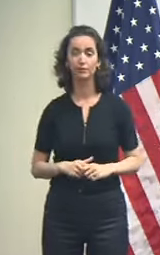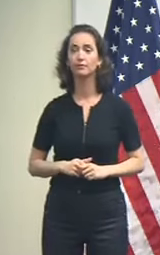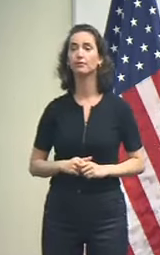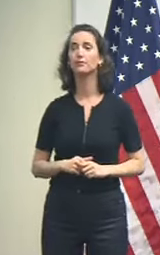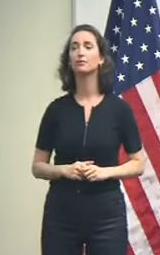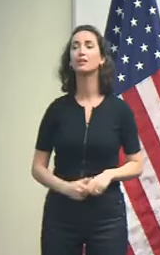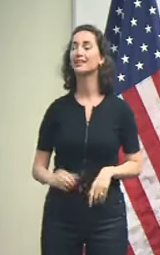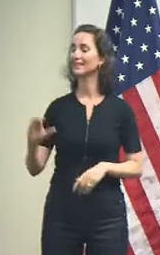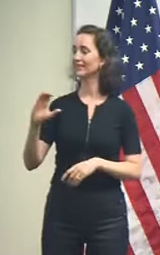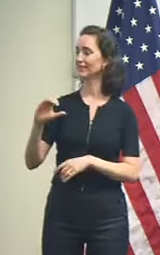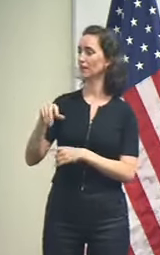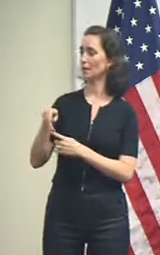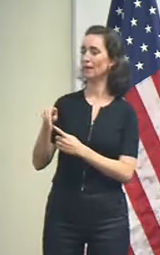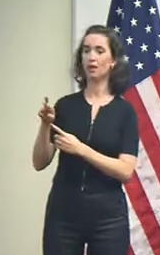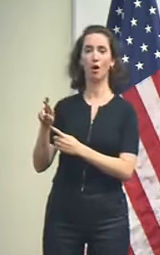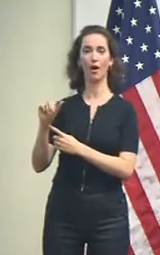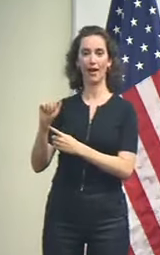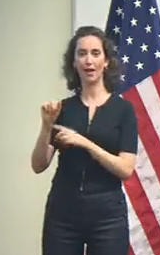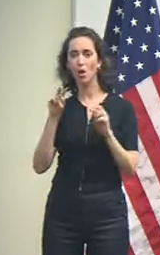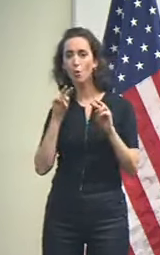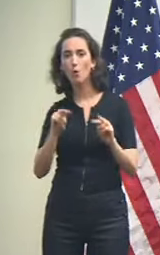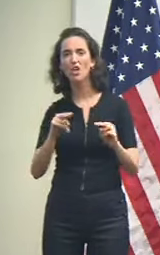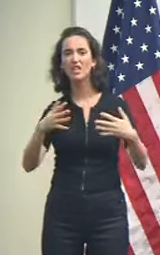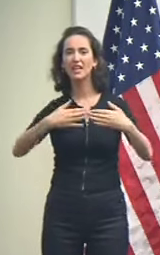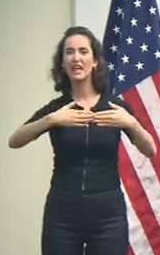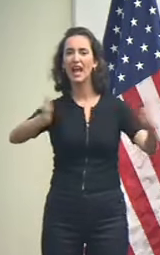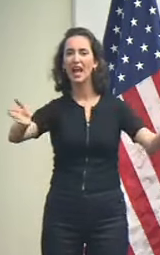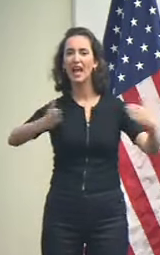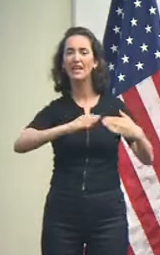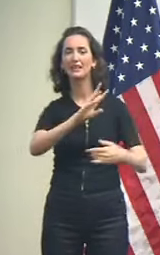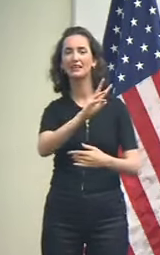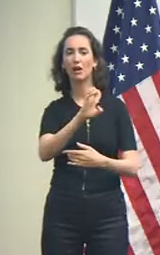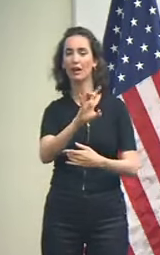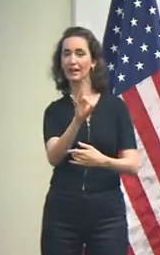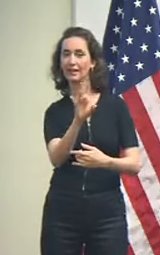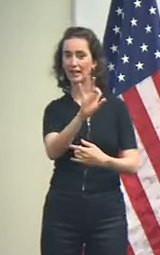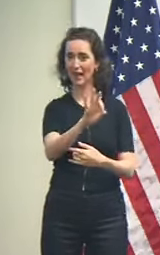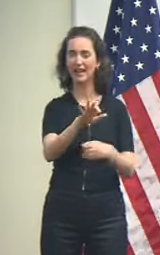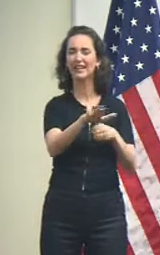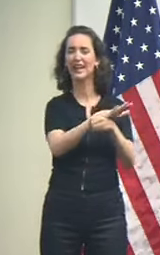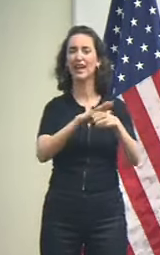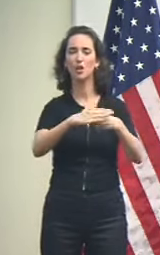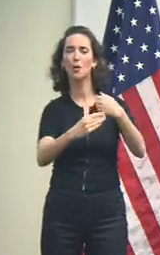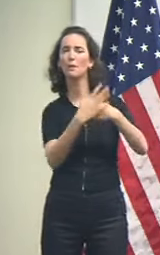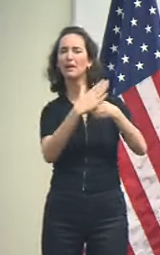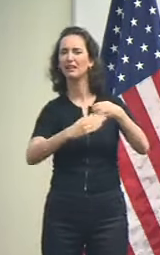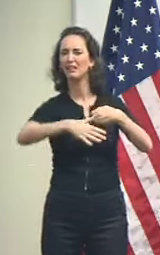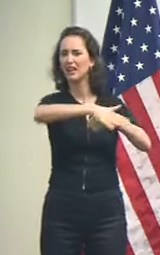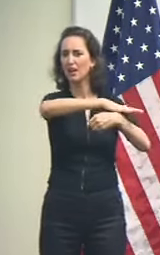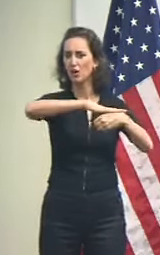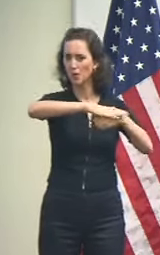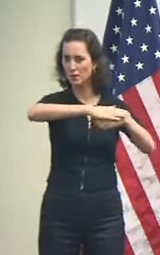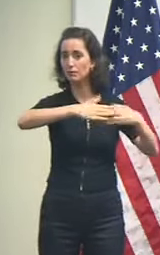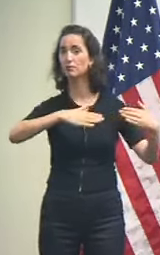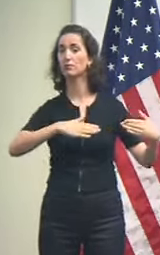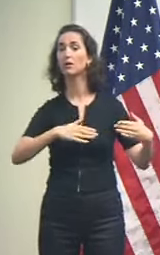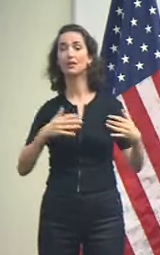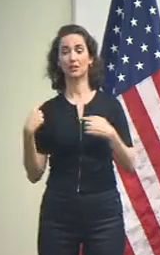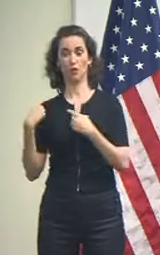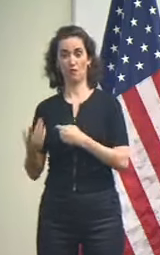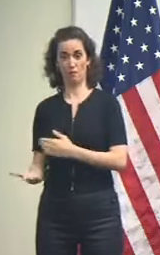CPRA is tracking 689 gates across the coastal zone. As of this morning,